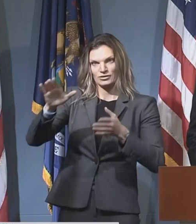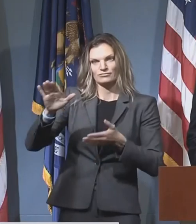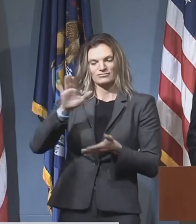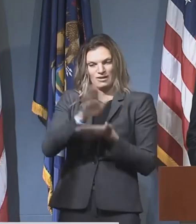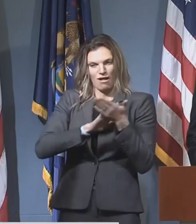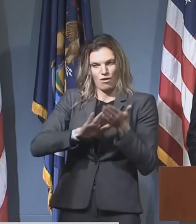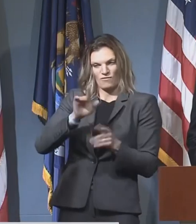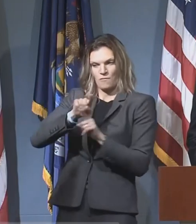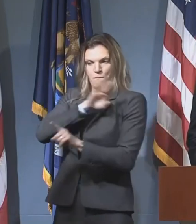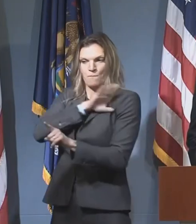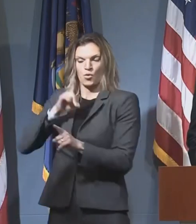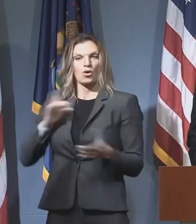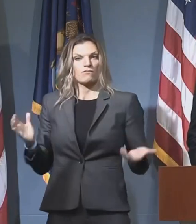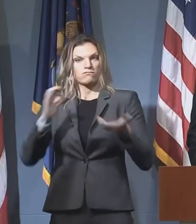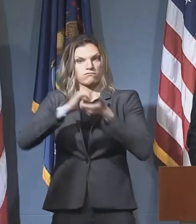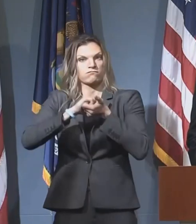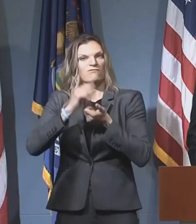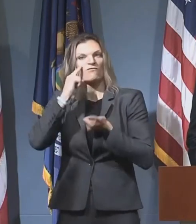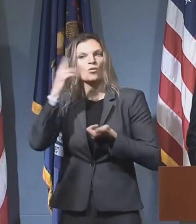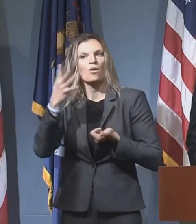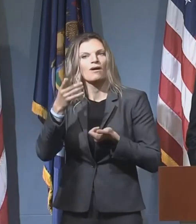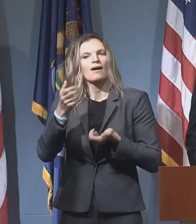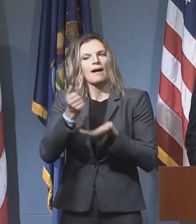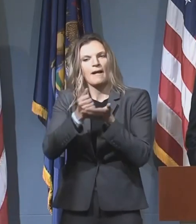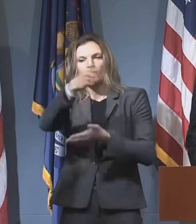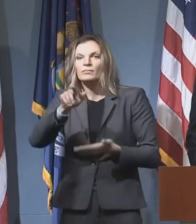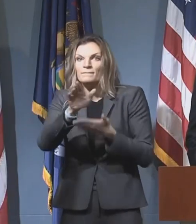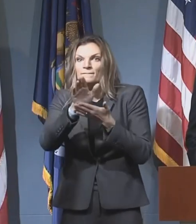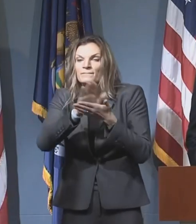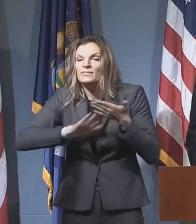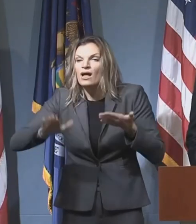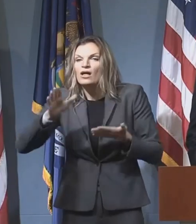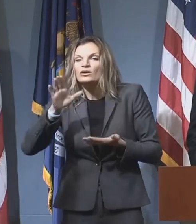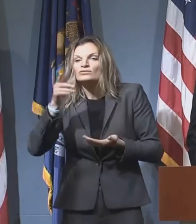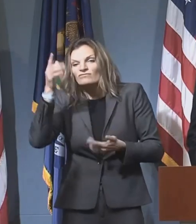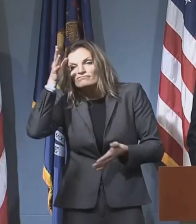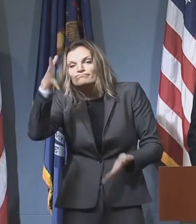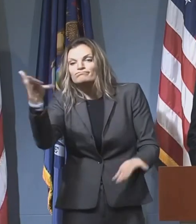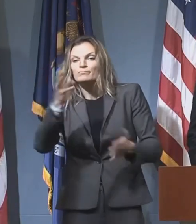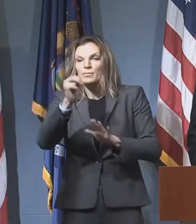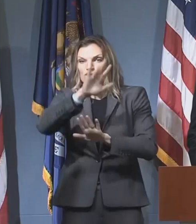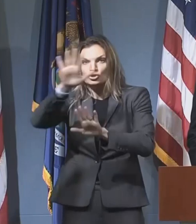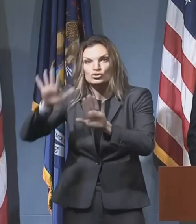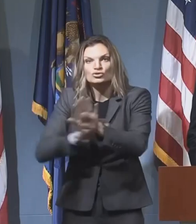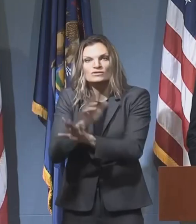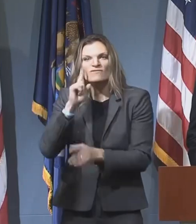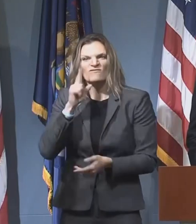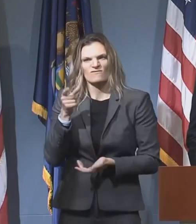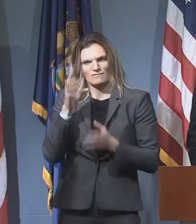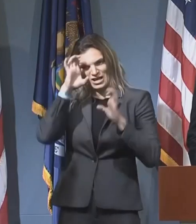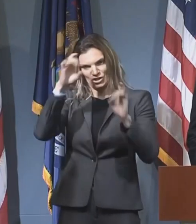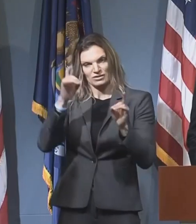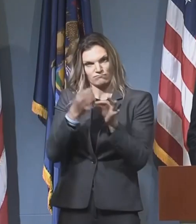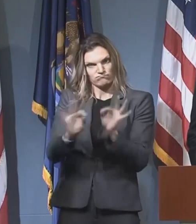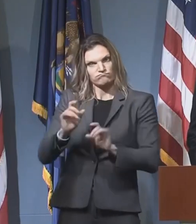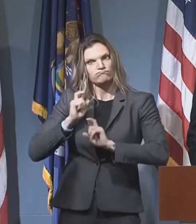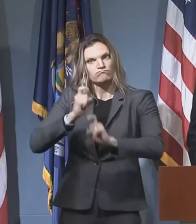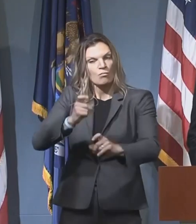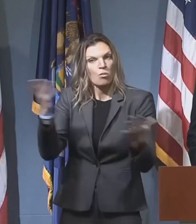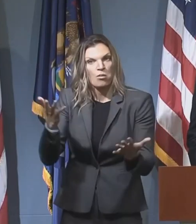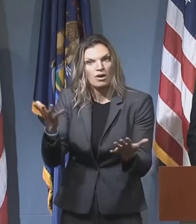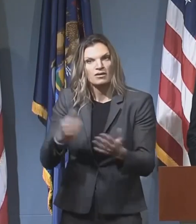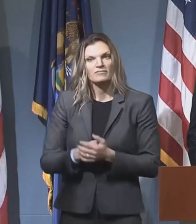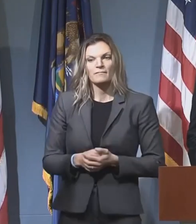Michiganders earn free college credit. This $1 million contribution will help adults attain a college degree